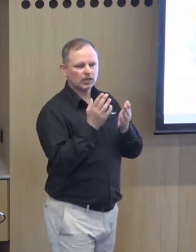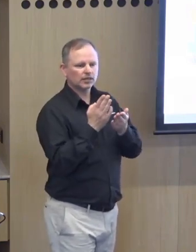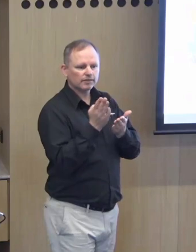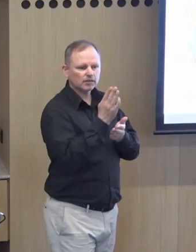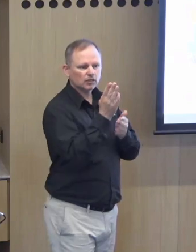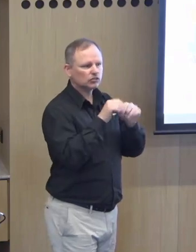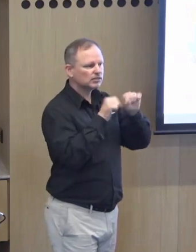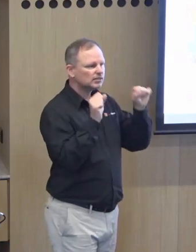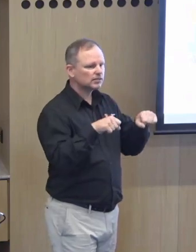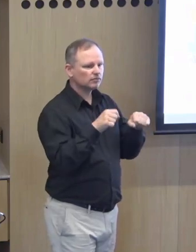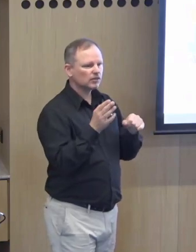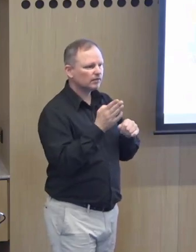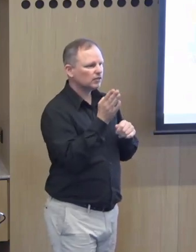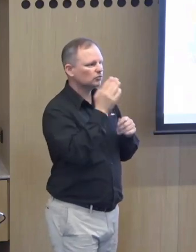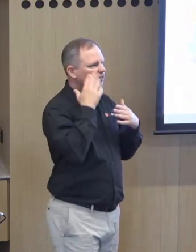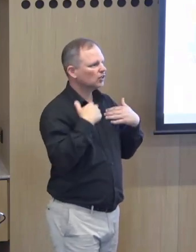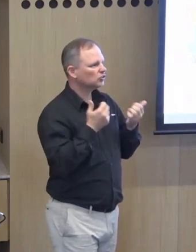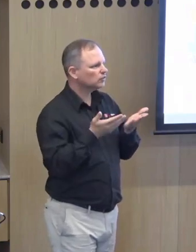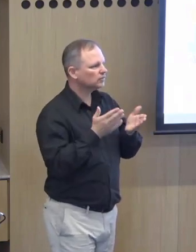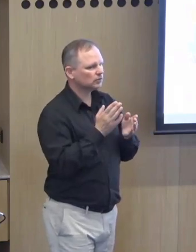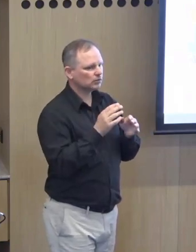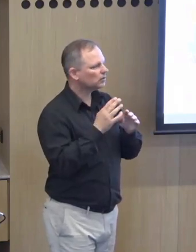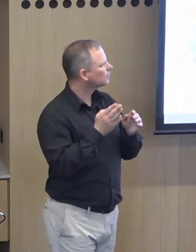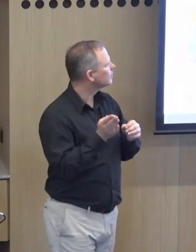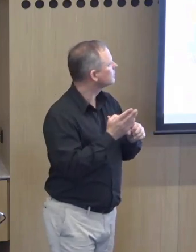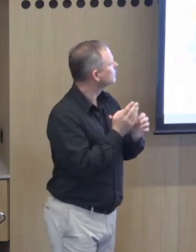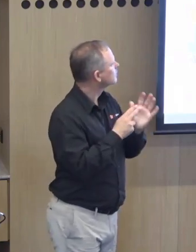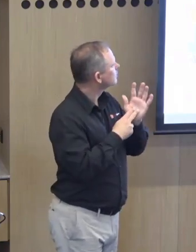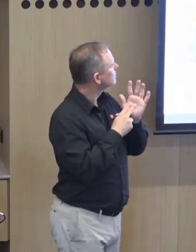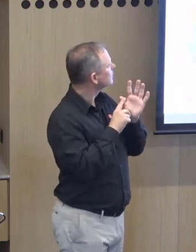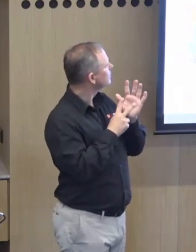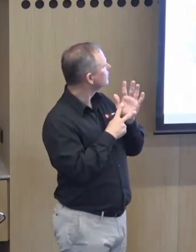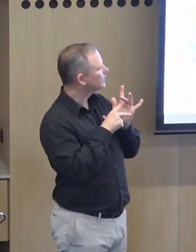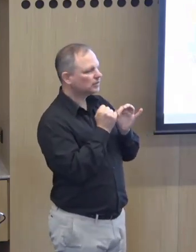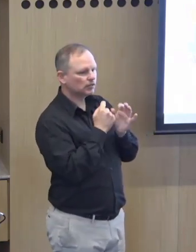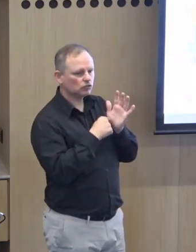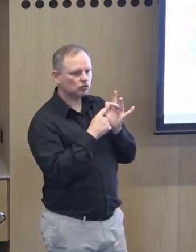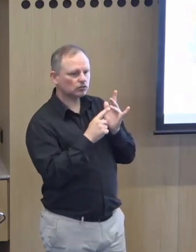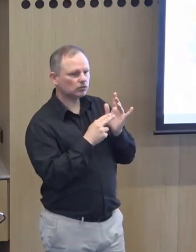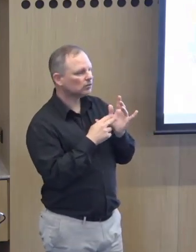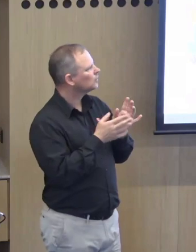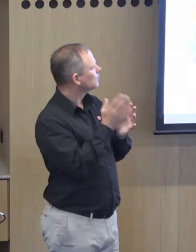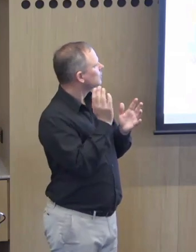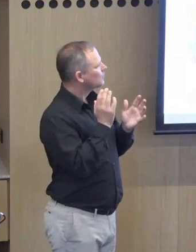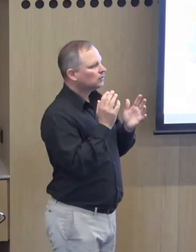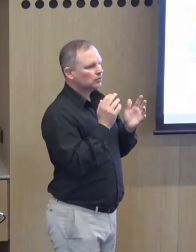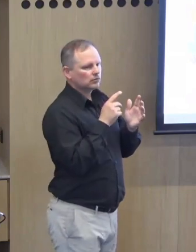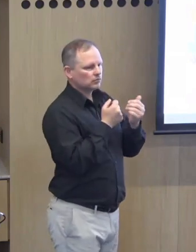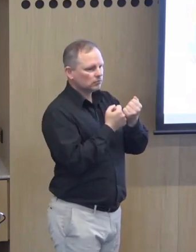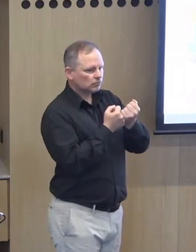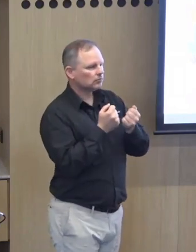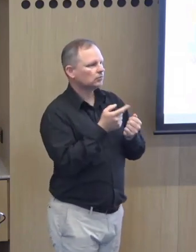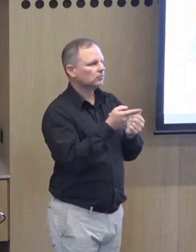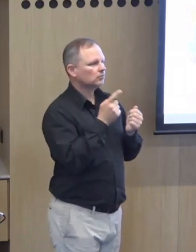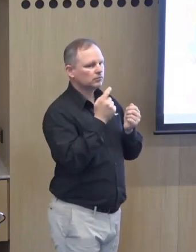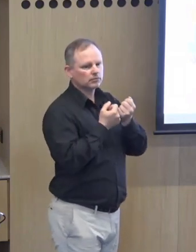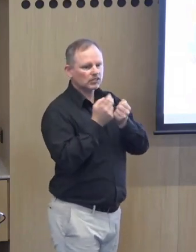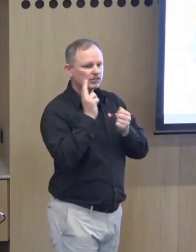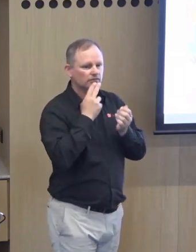secondary consultation services and other clear pathways for people in order for them to be able to navigate the supports